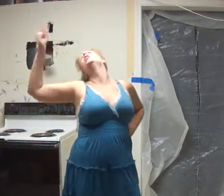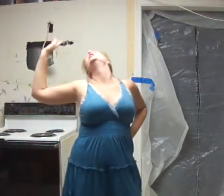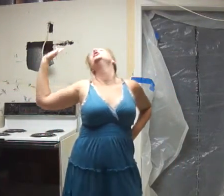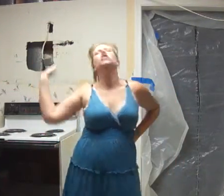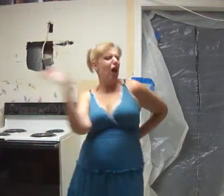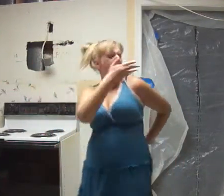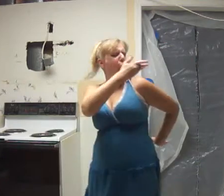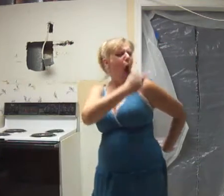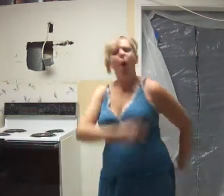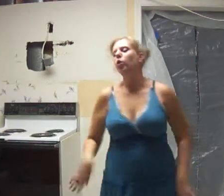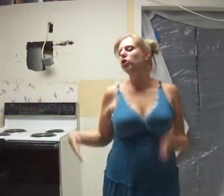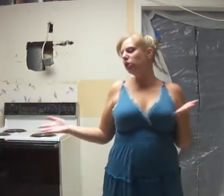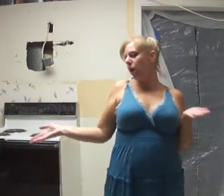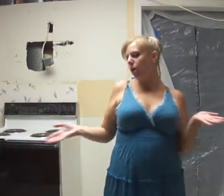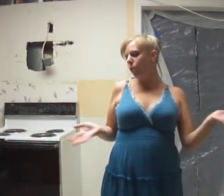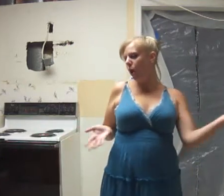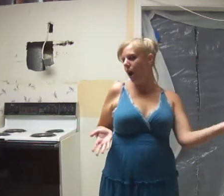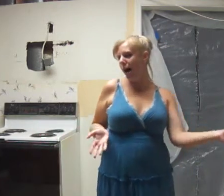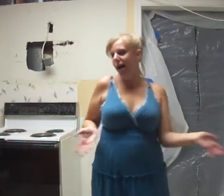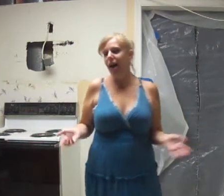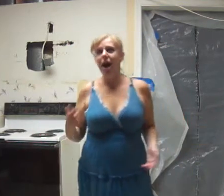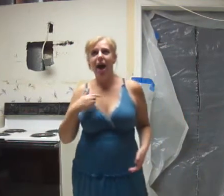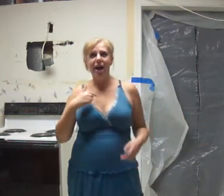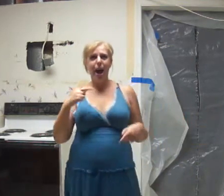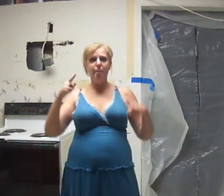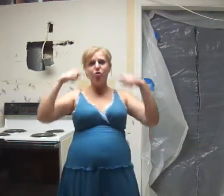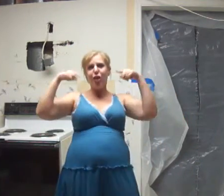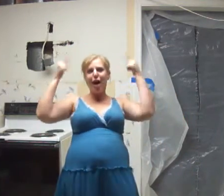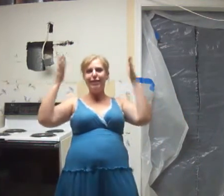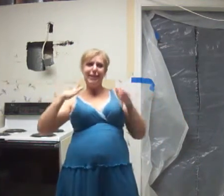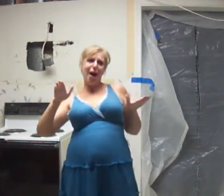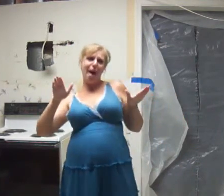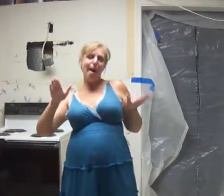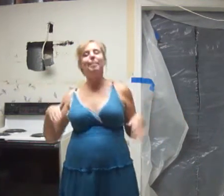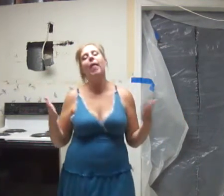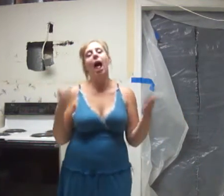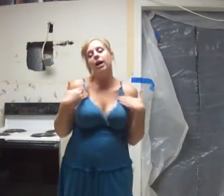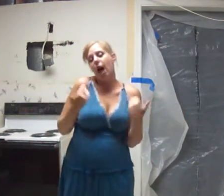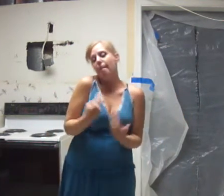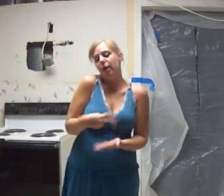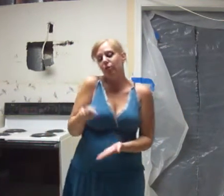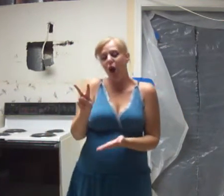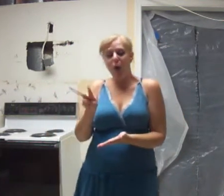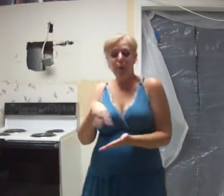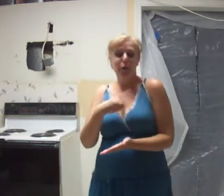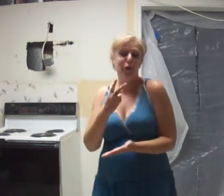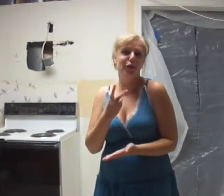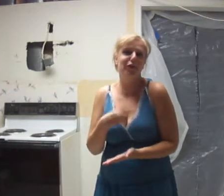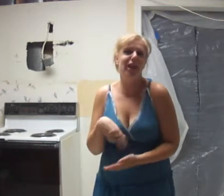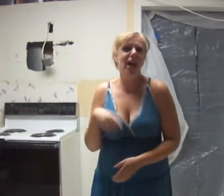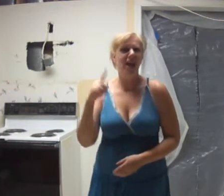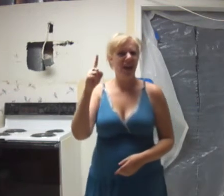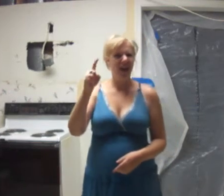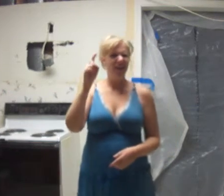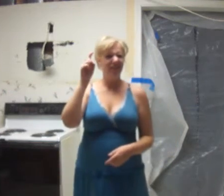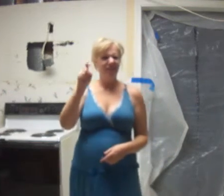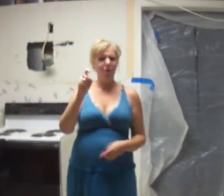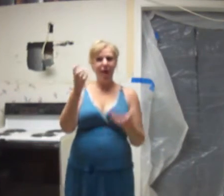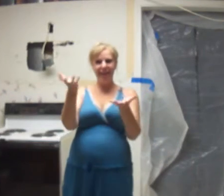star. So what? I am a rock star. I got my rock moves and I want start